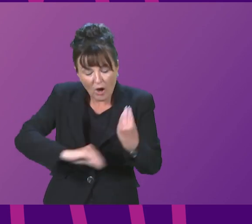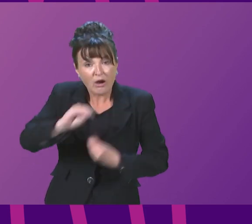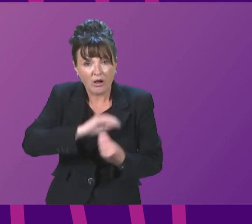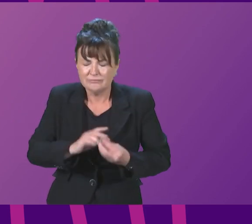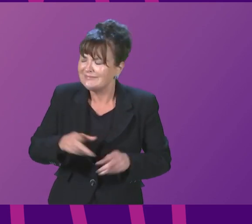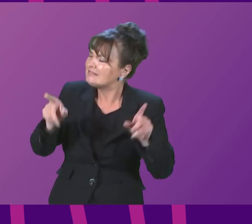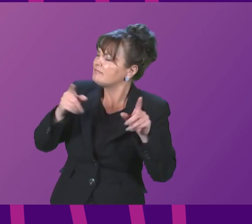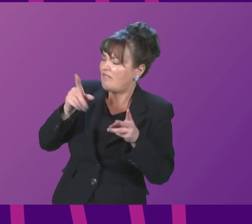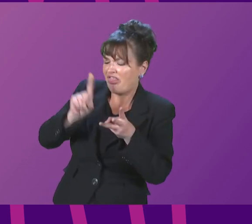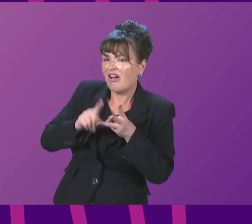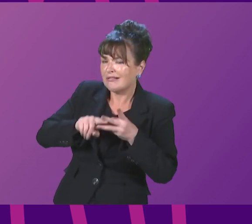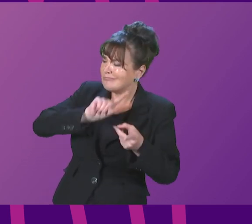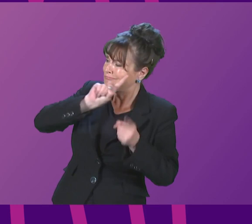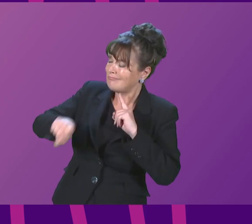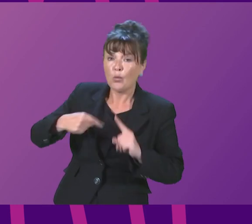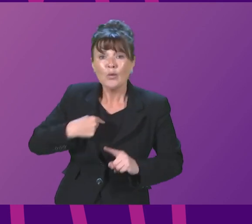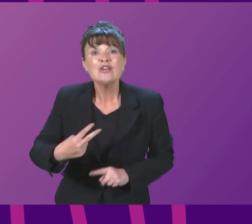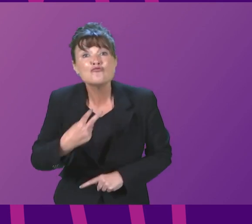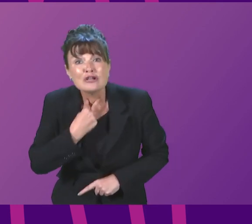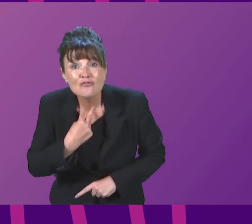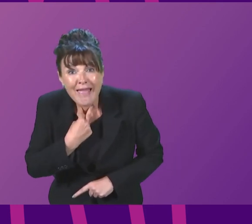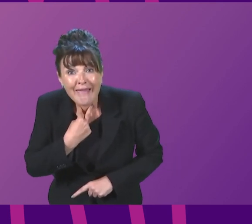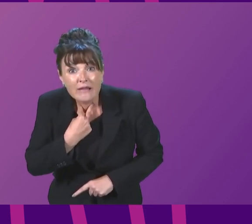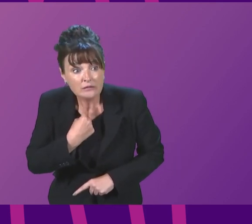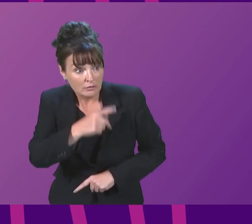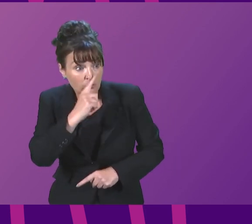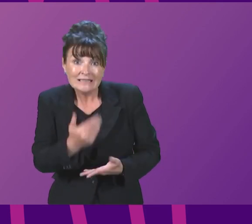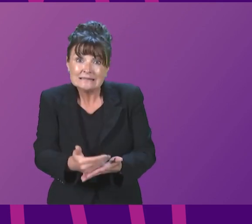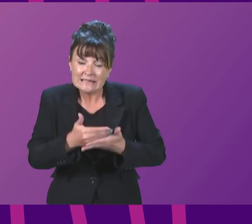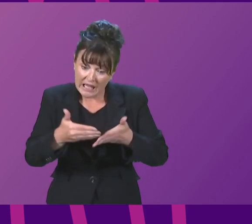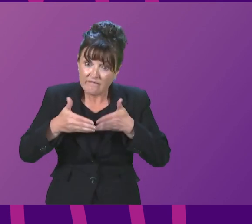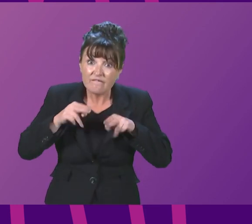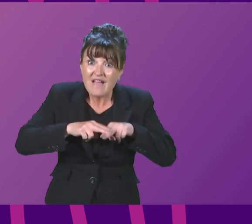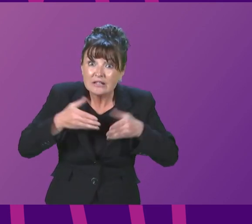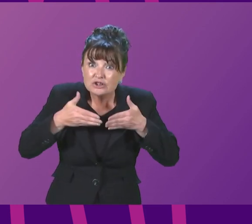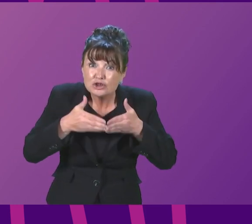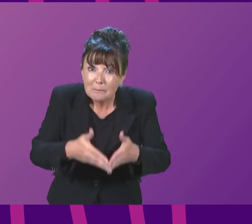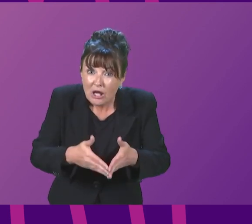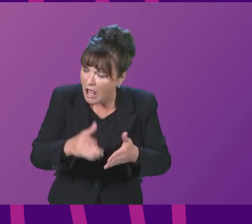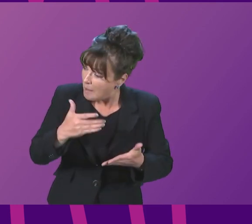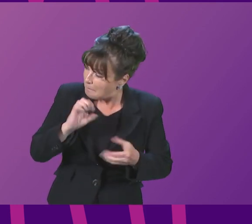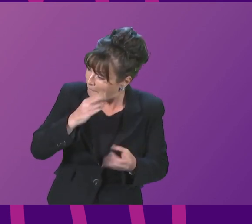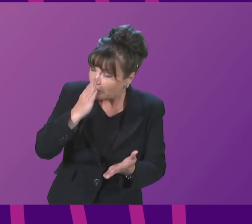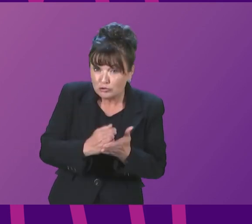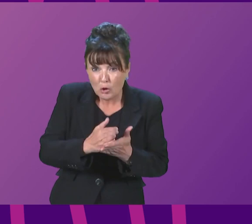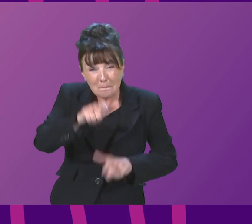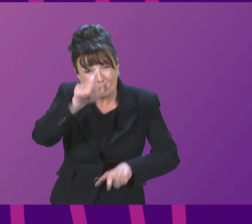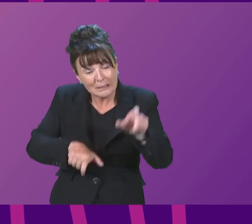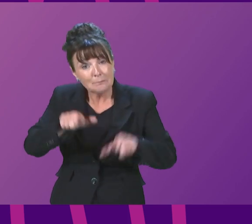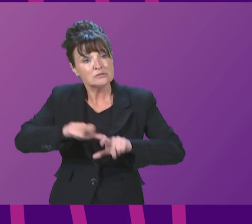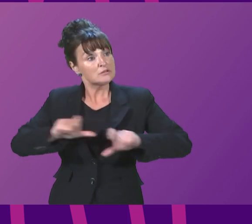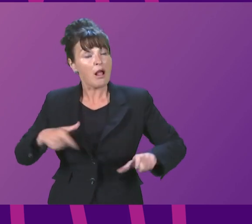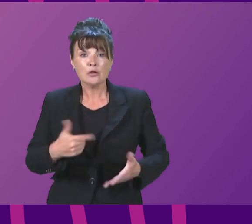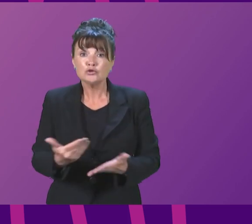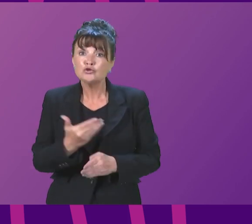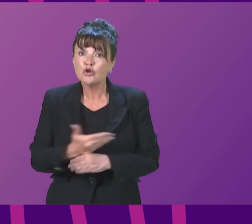actions this Government took to save Ferguson's shipyard and to ensure that those working there still have a